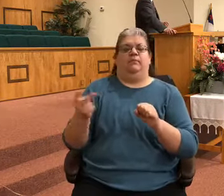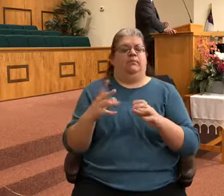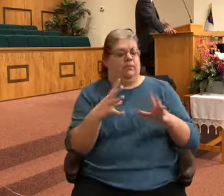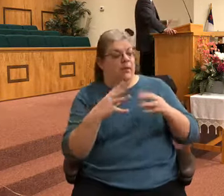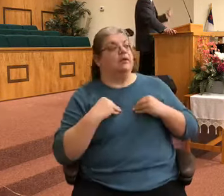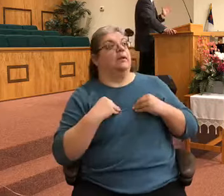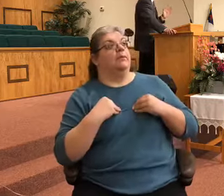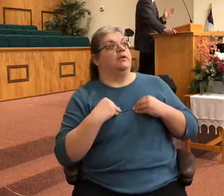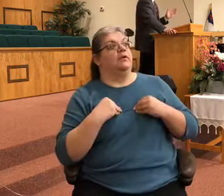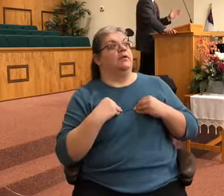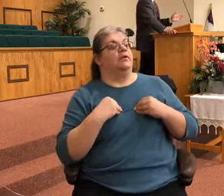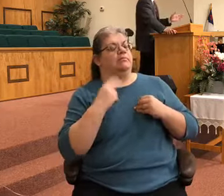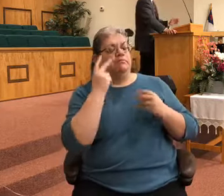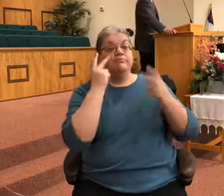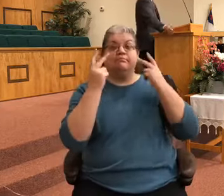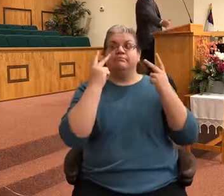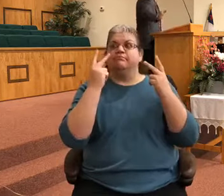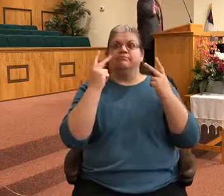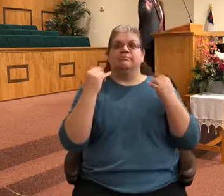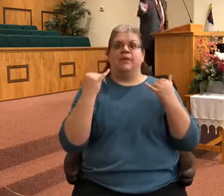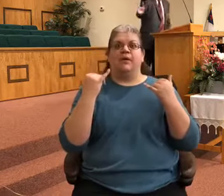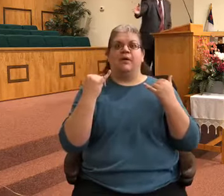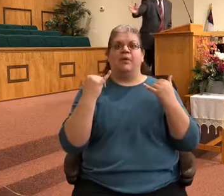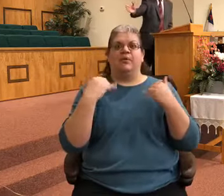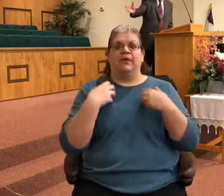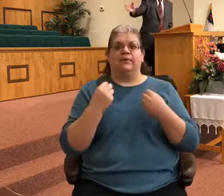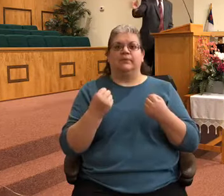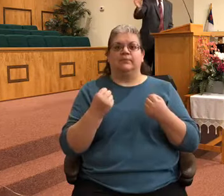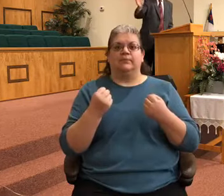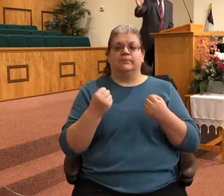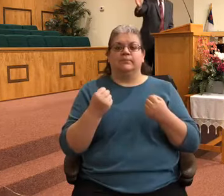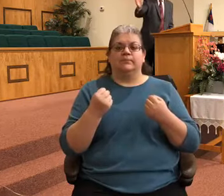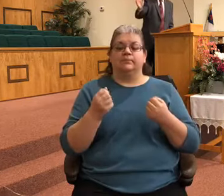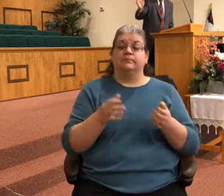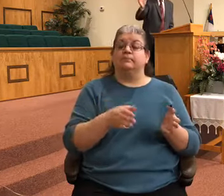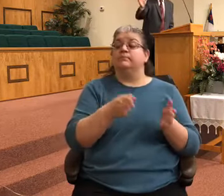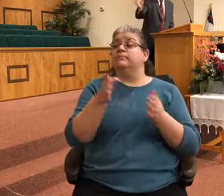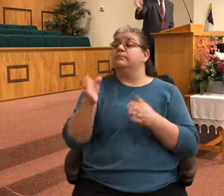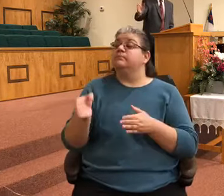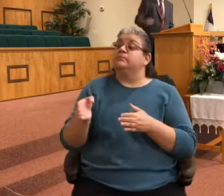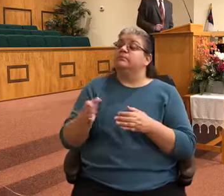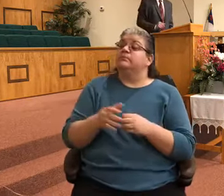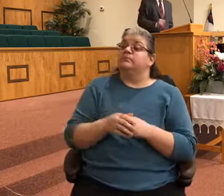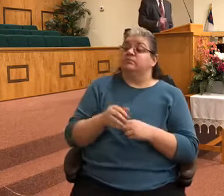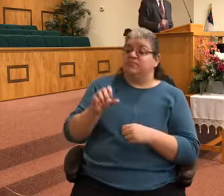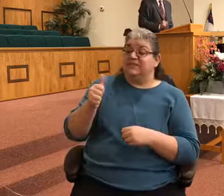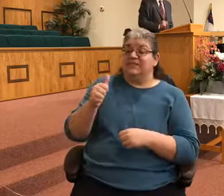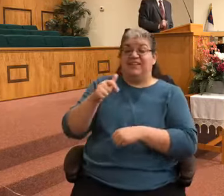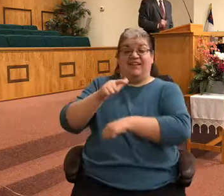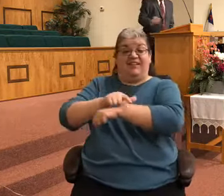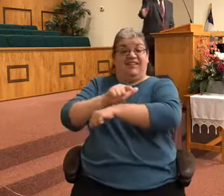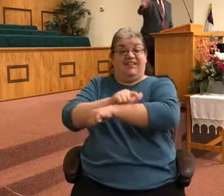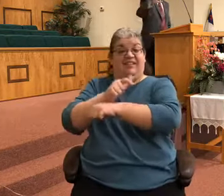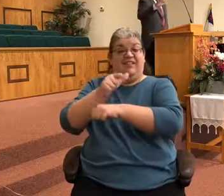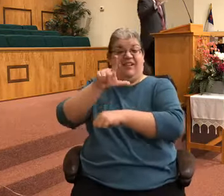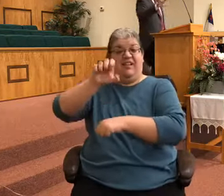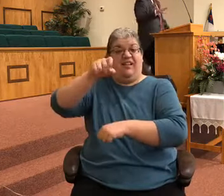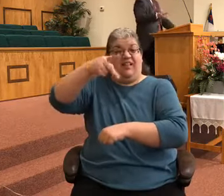We see that arrow going across the path of, flying across the path of ten leprous men. And they, too, cried out for